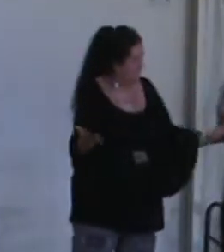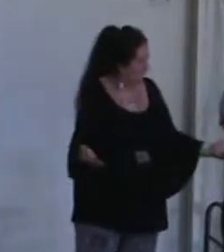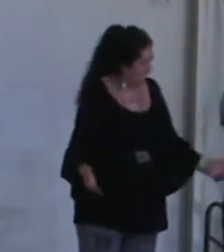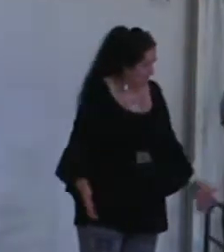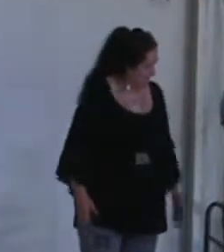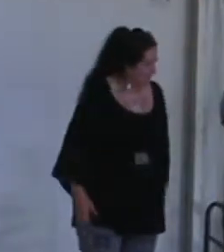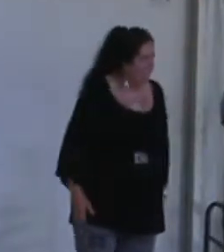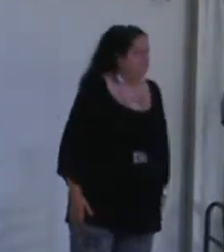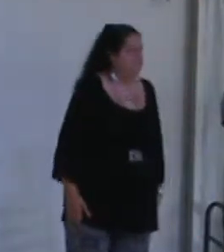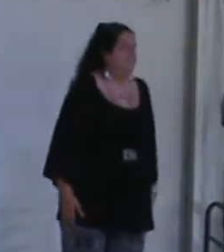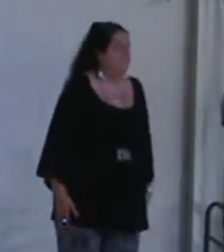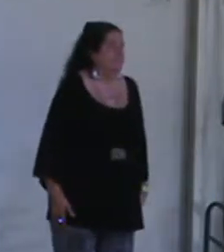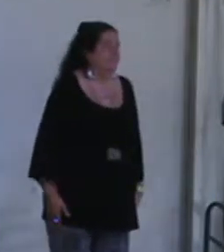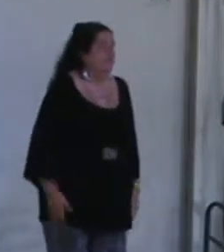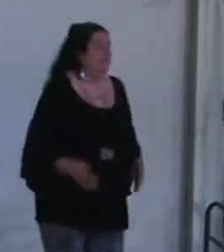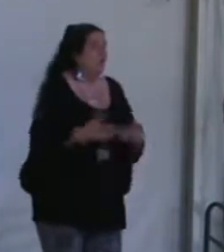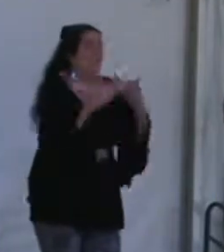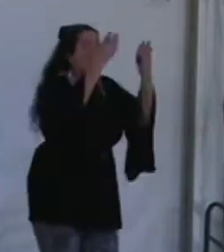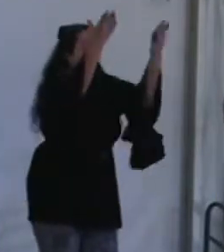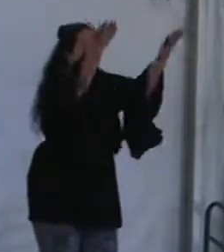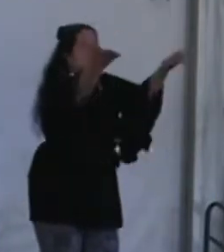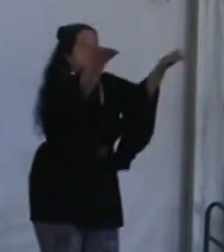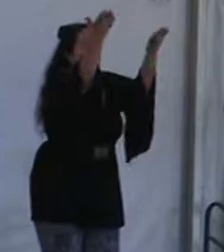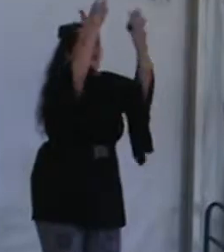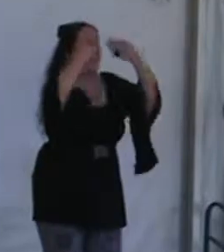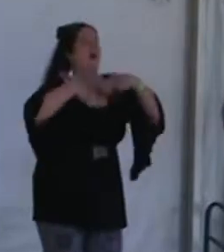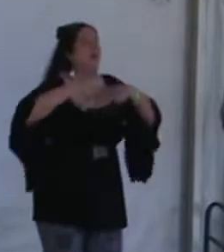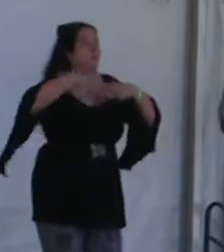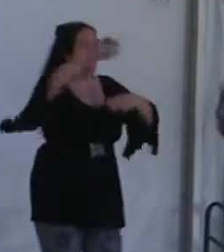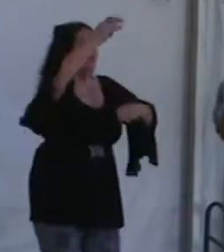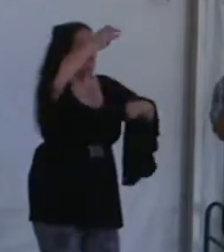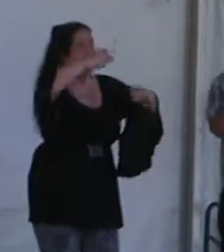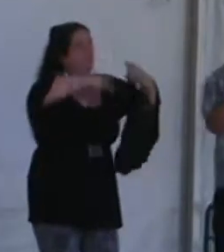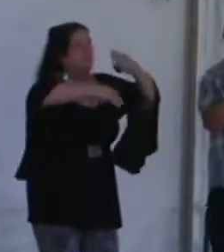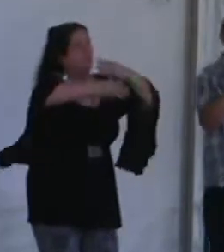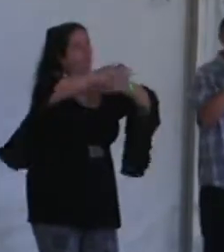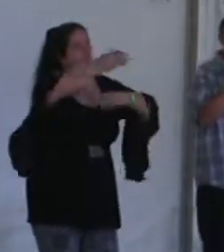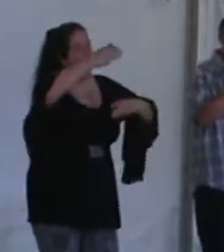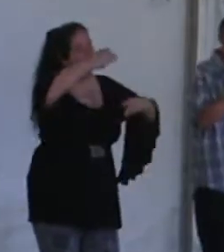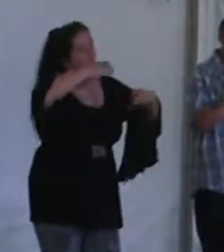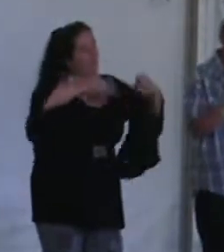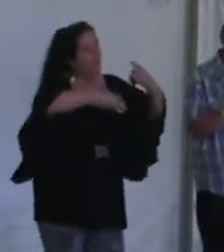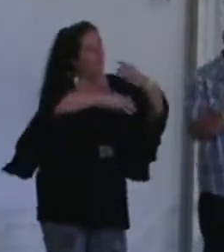welcome to my world.